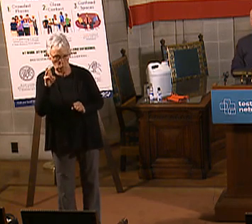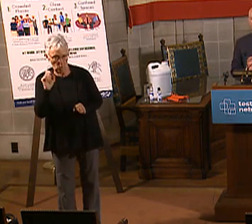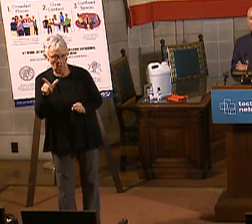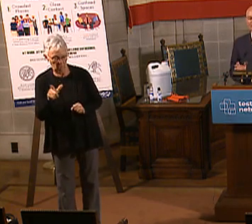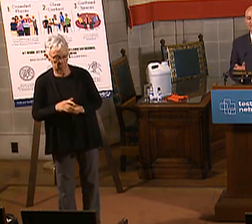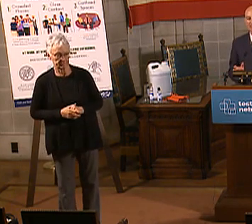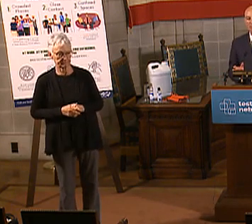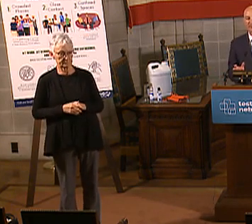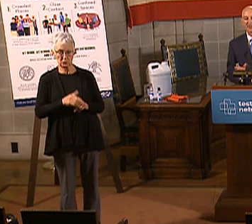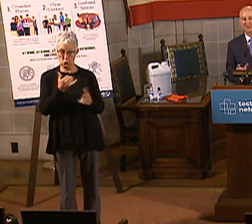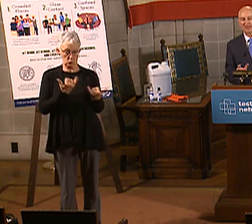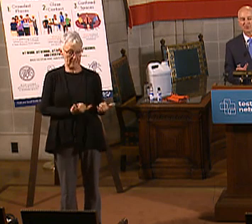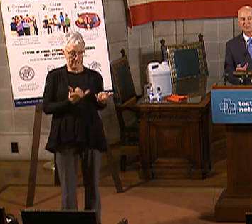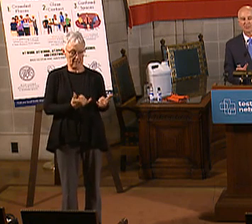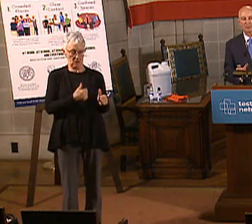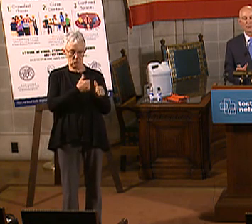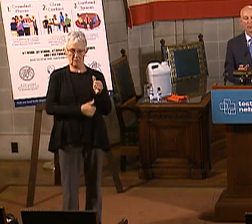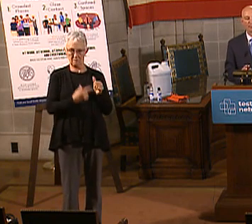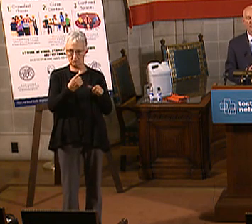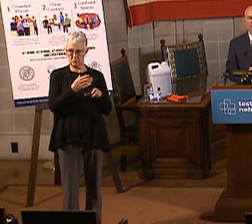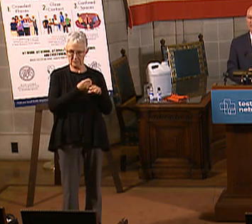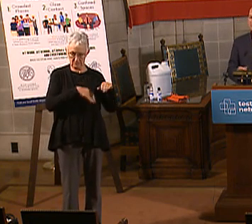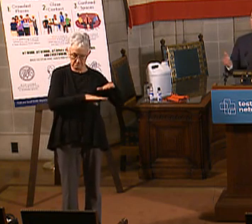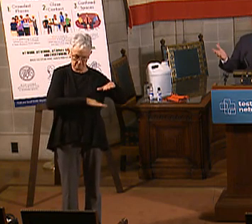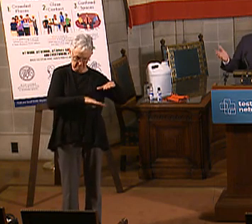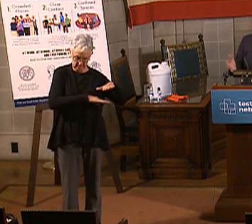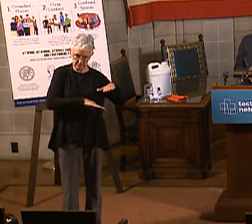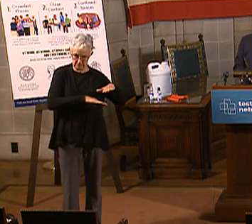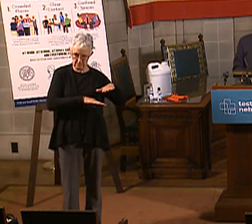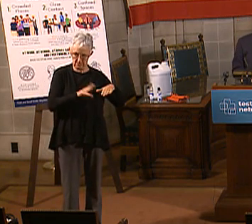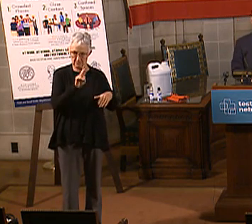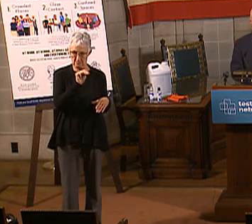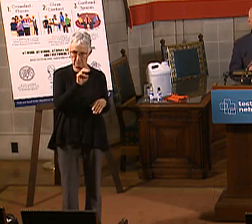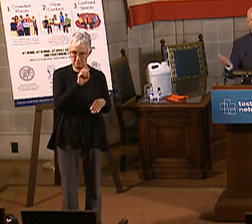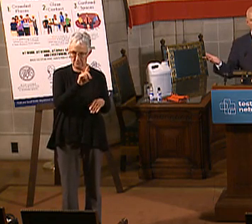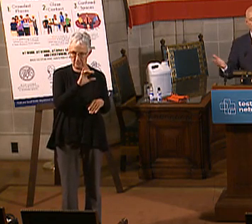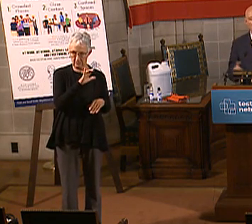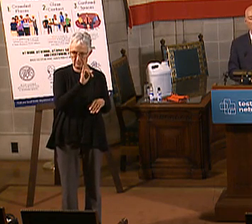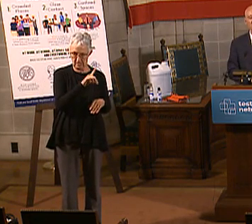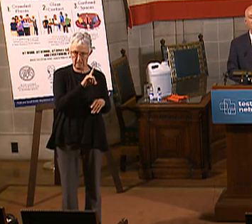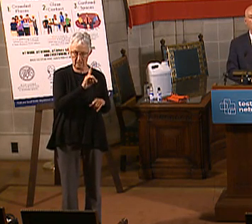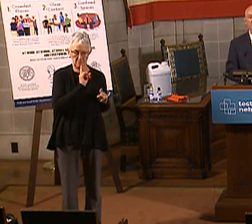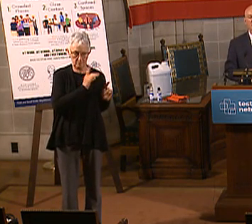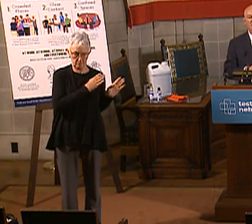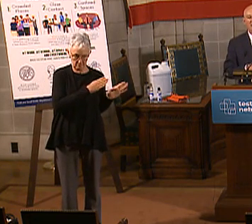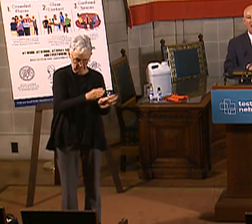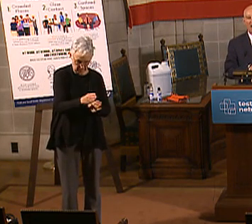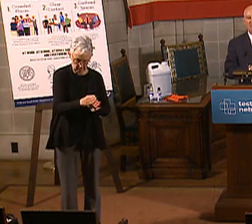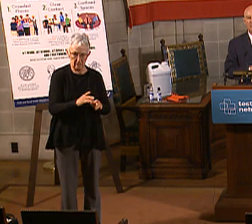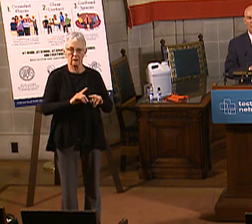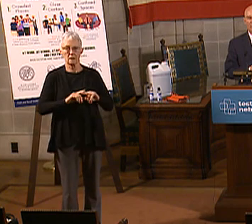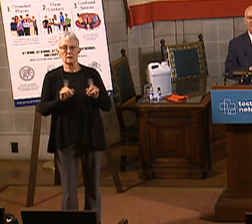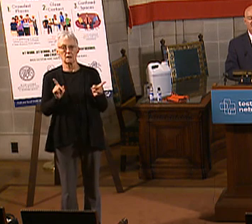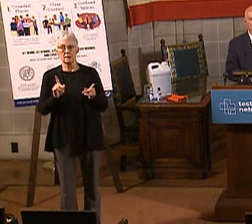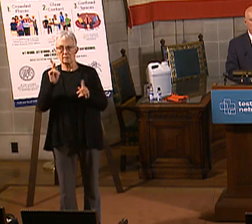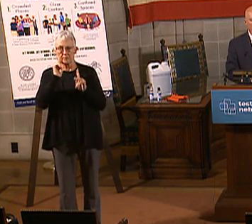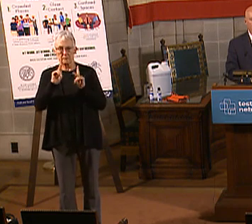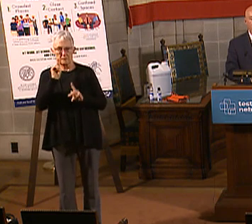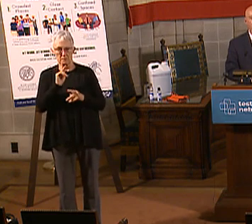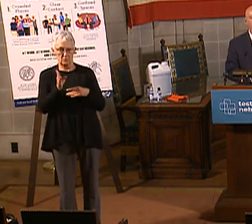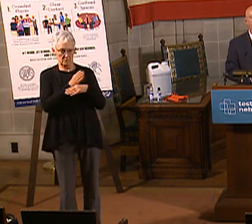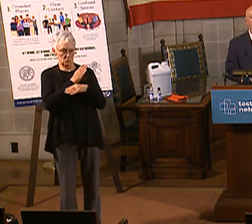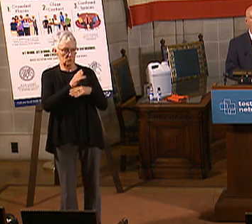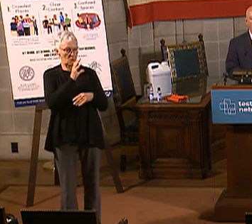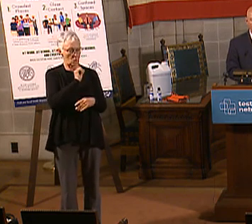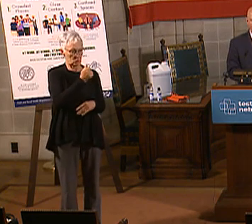gets the basic plan with the exceptions of people who are, and we'll talk about this a little bit more in detail, but people who are 19 to